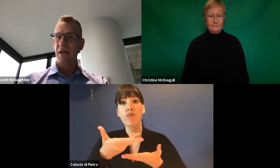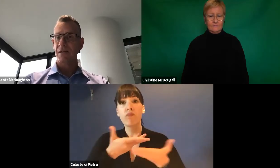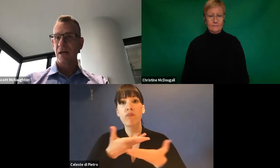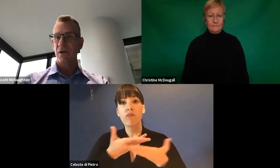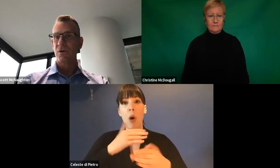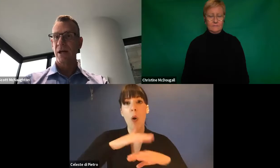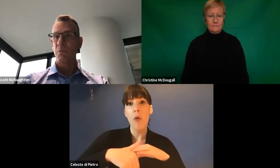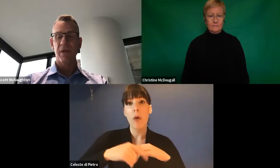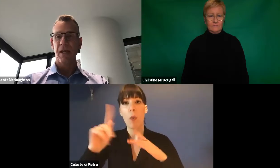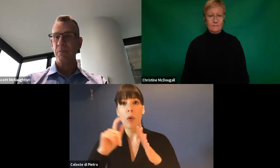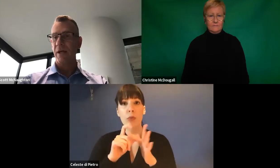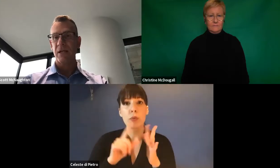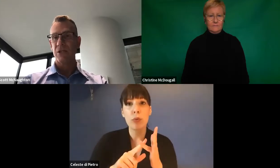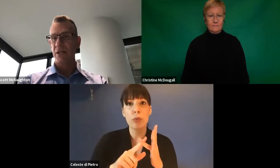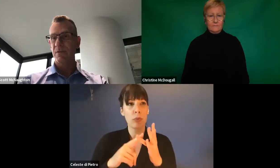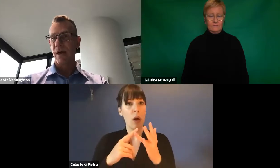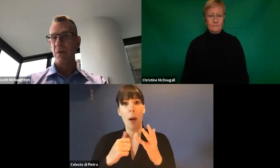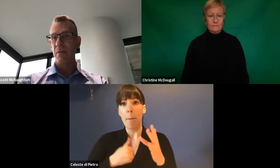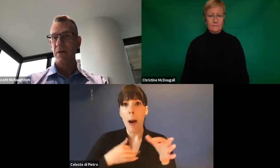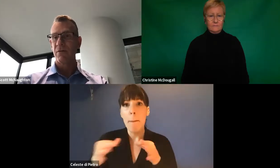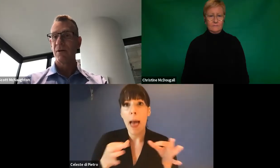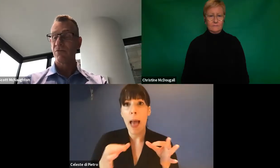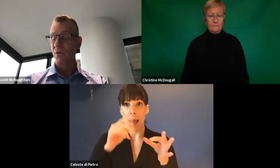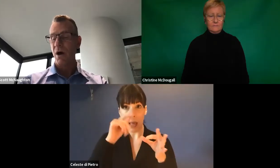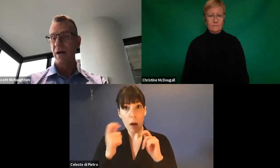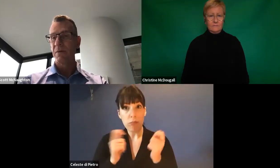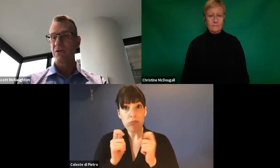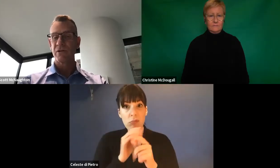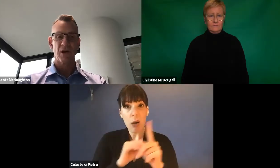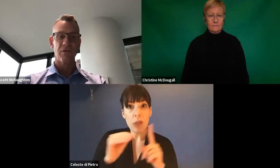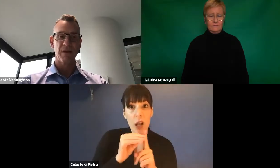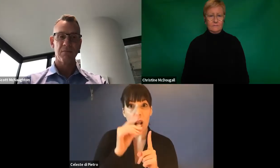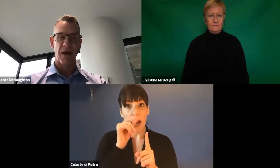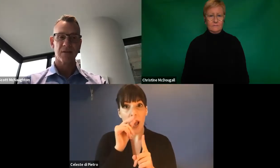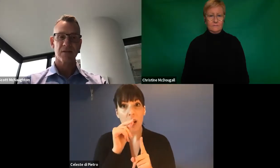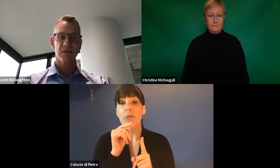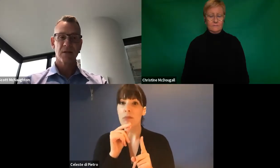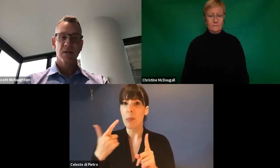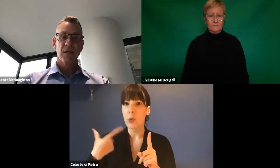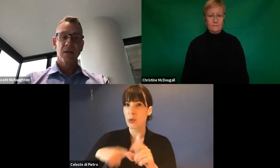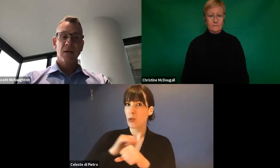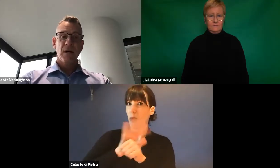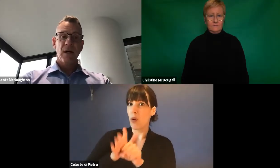of planners there who can help with any plan adjustments that might be required because of the COVID impacts.